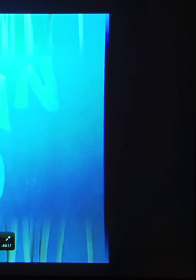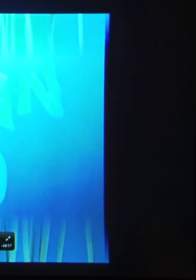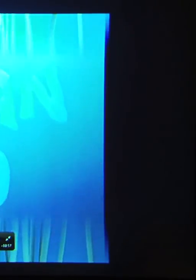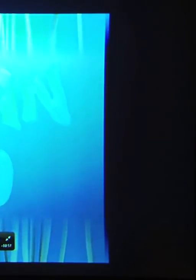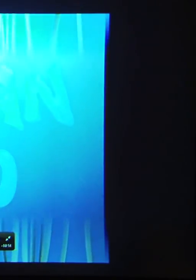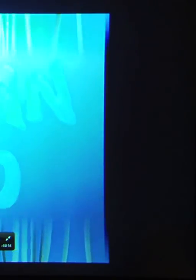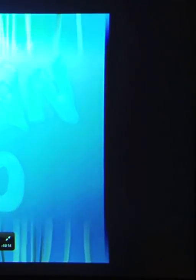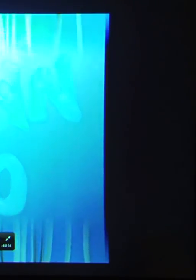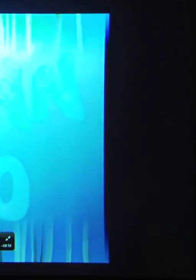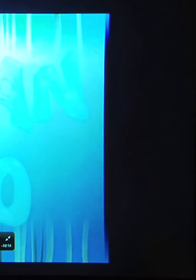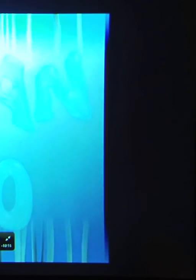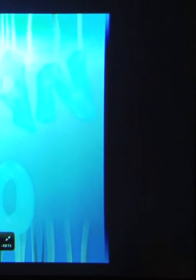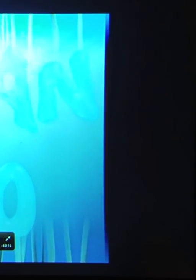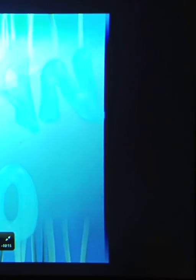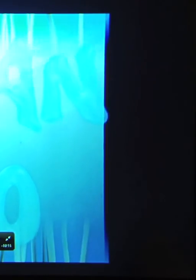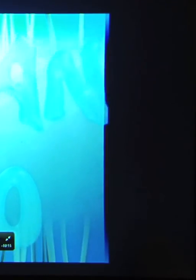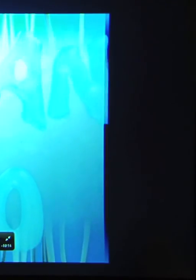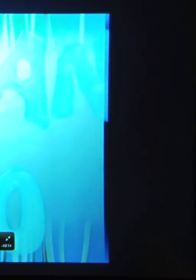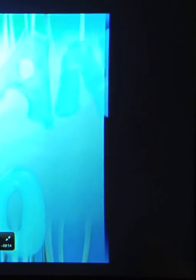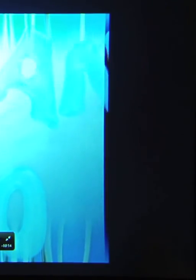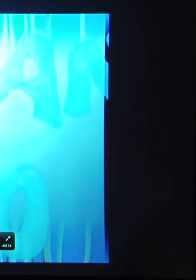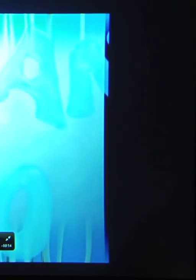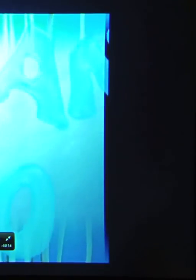Now this is where we belong.